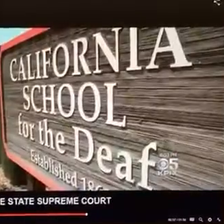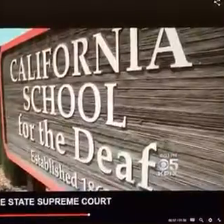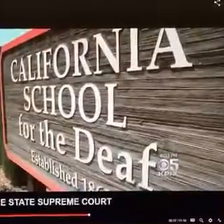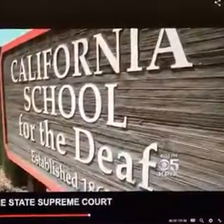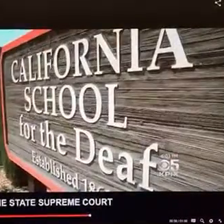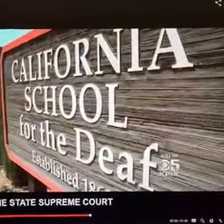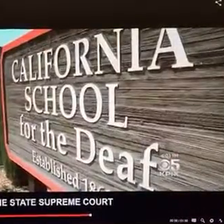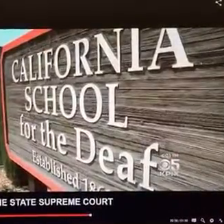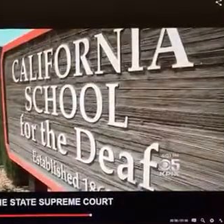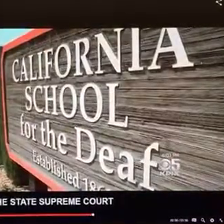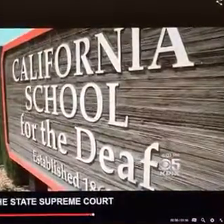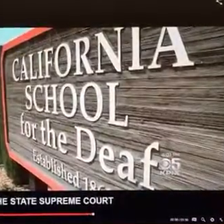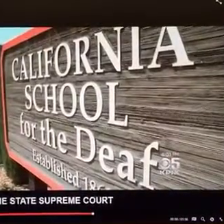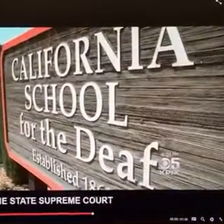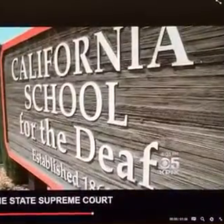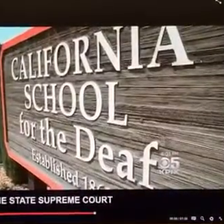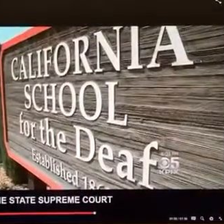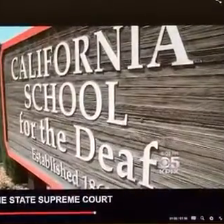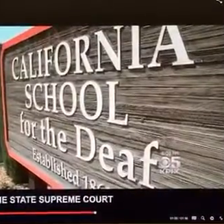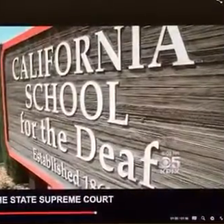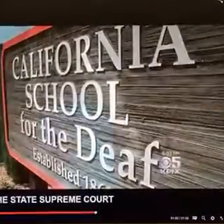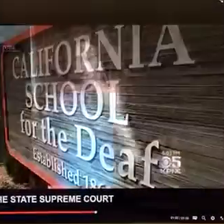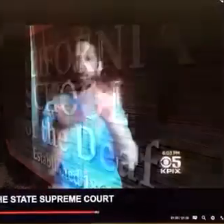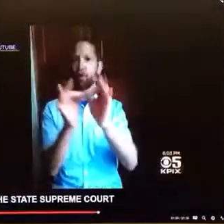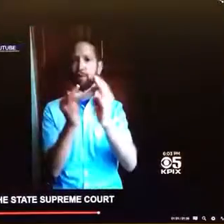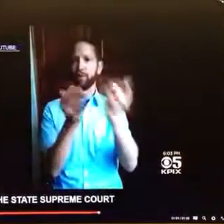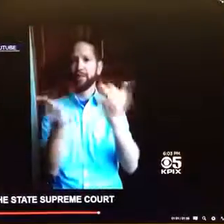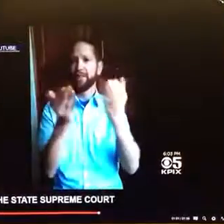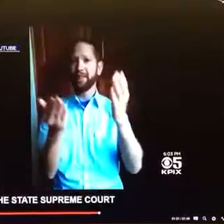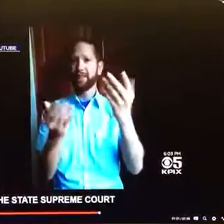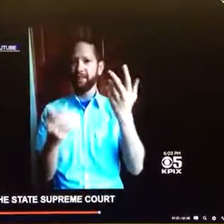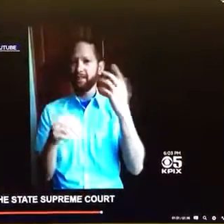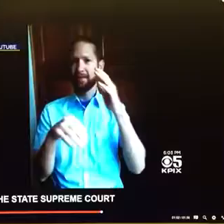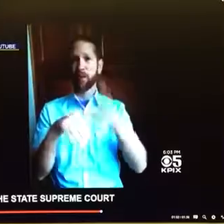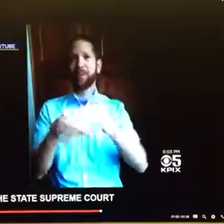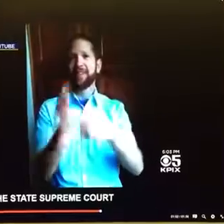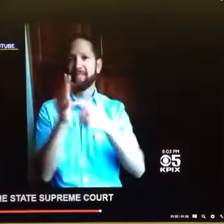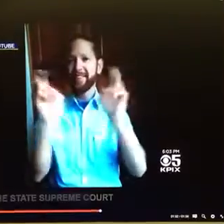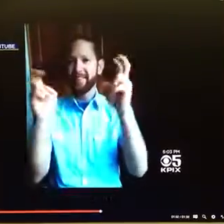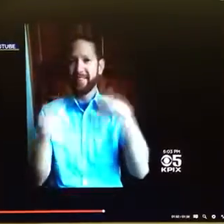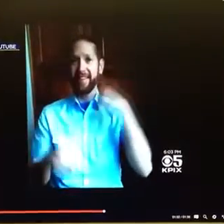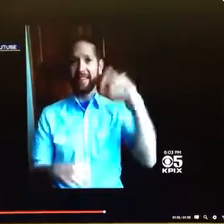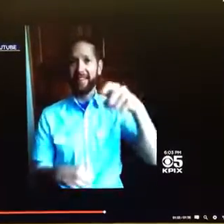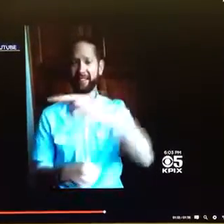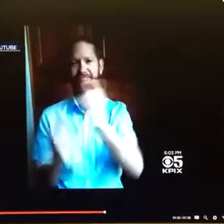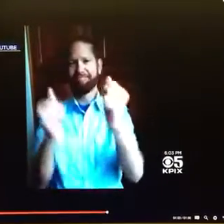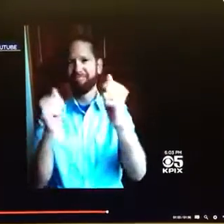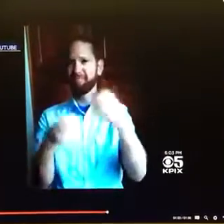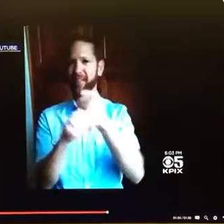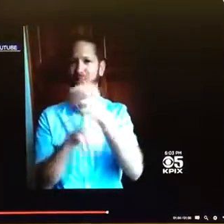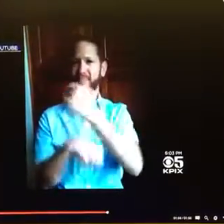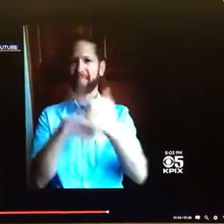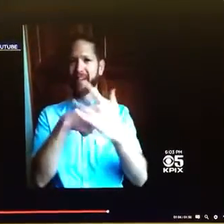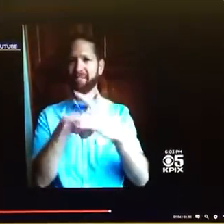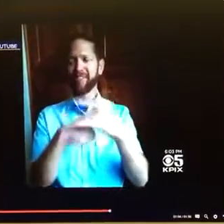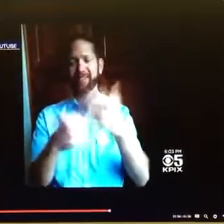After weeks of complaints to the State Department of Education, Vernig was removed and temporarily reassigned to work at headquarters in Sacramento.